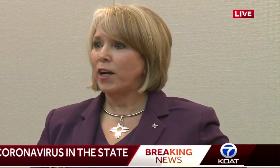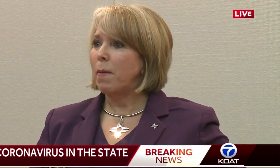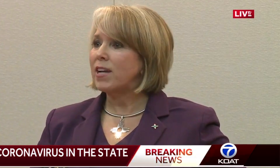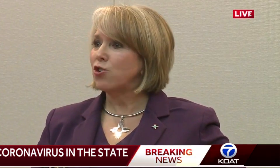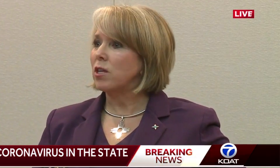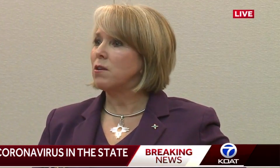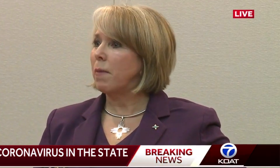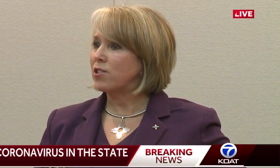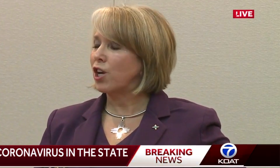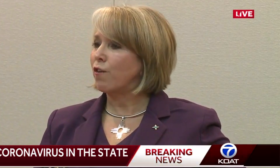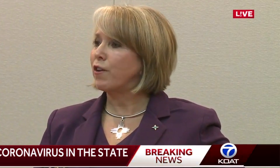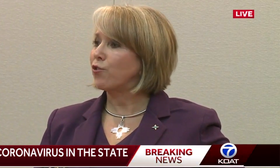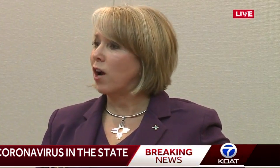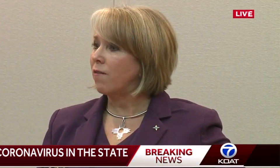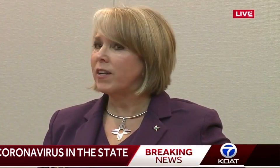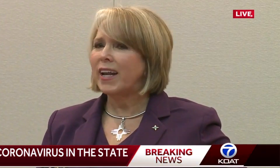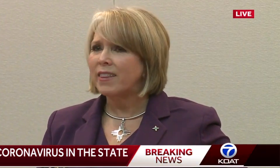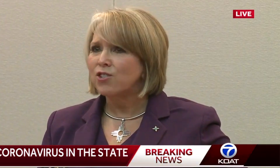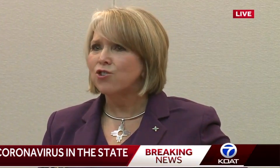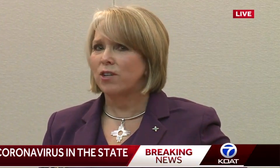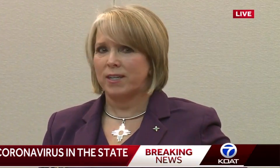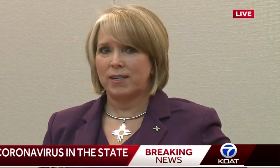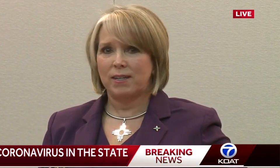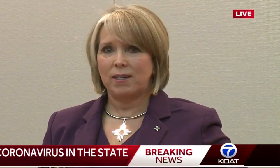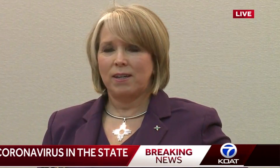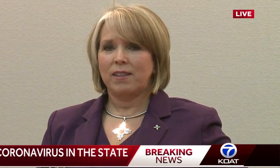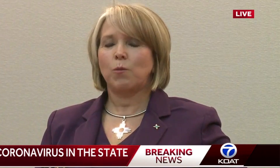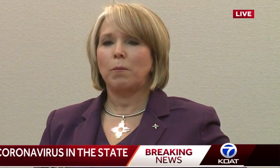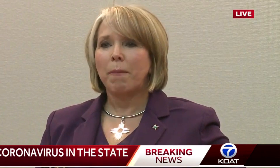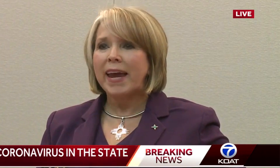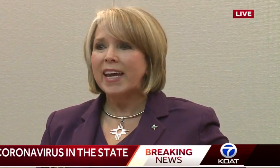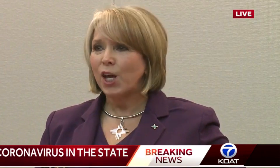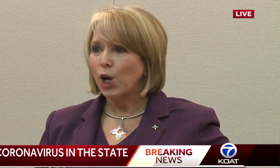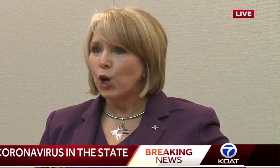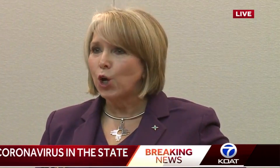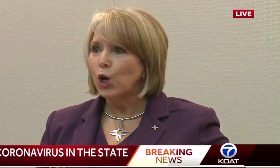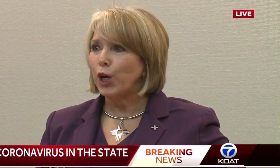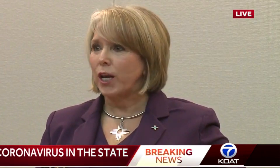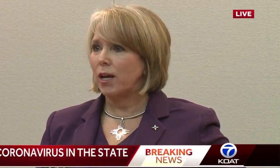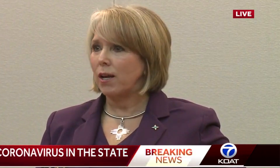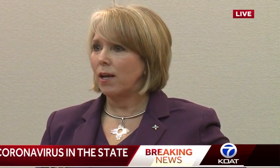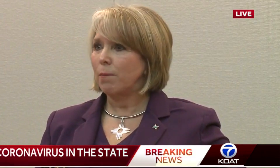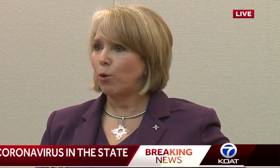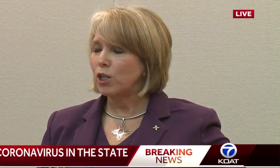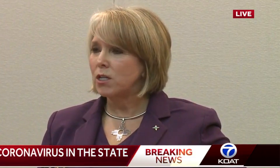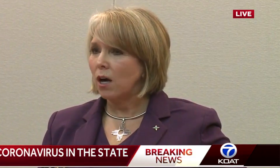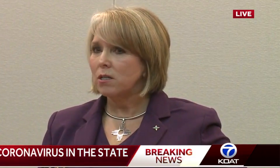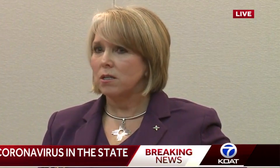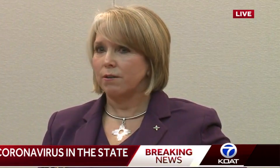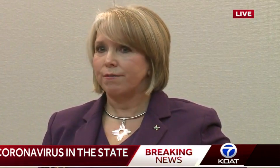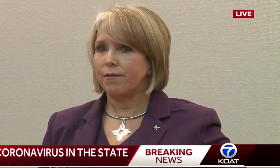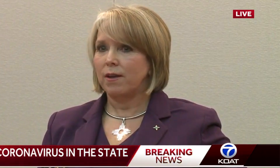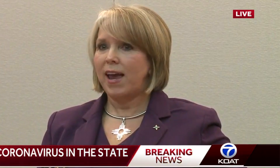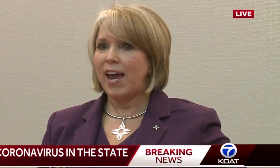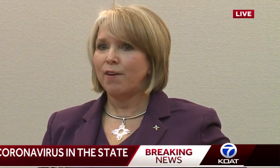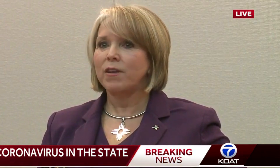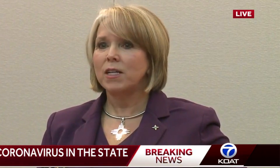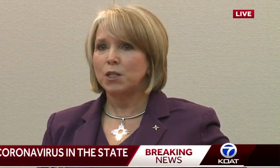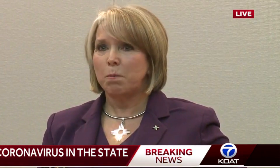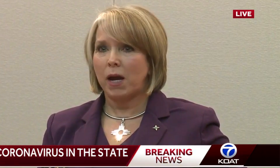If we're going to make sure that New Mexico feels confident, and they should, that we'll make good, productive,